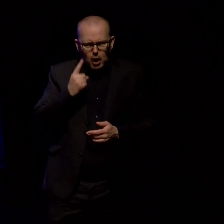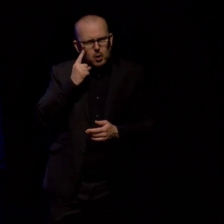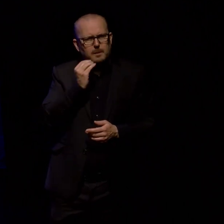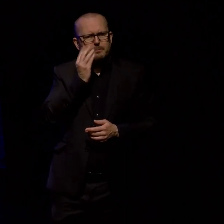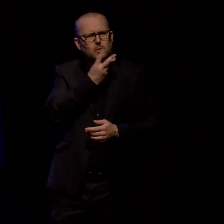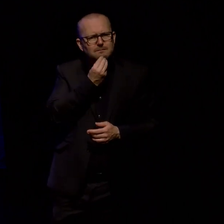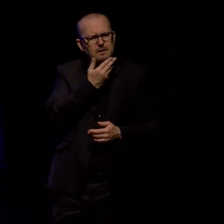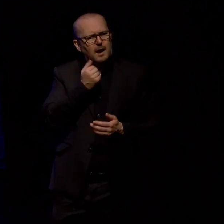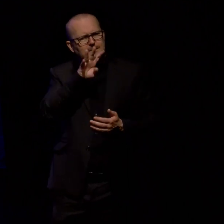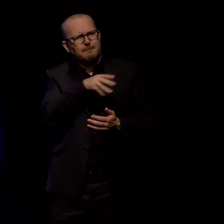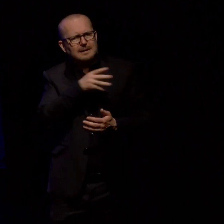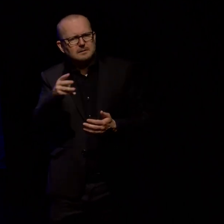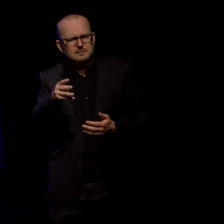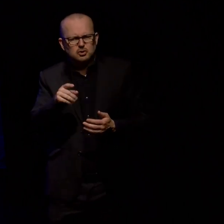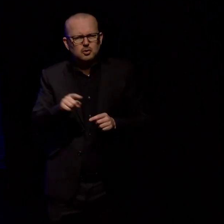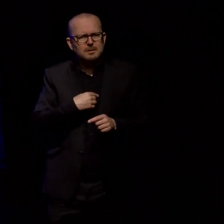more grim tone.